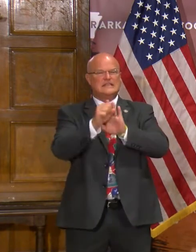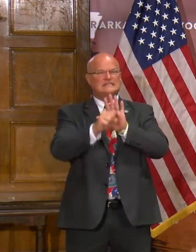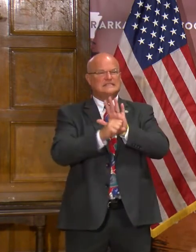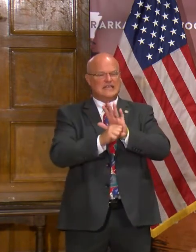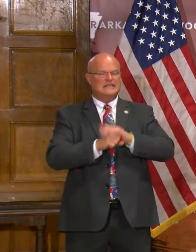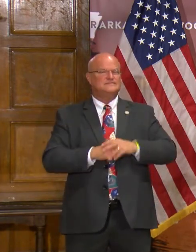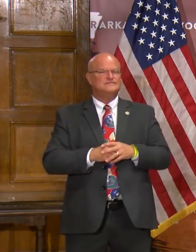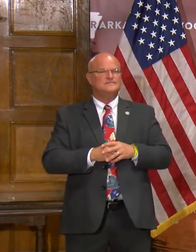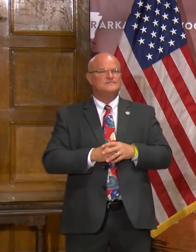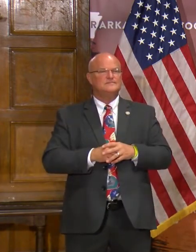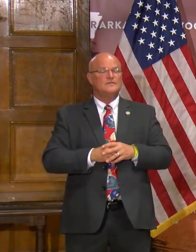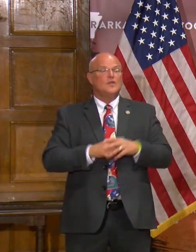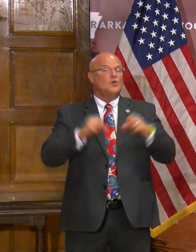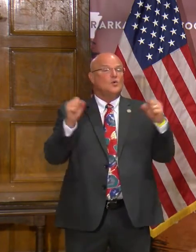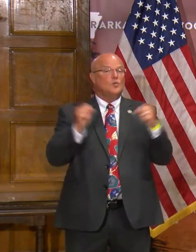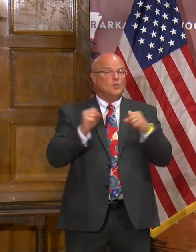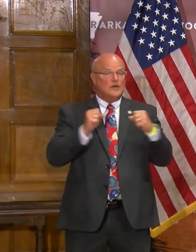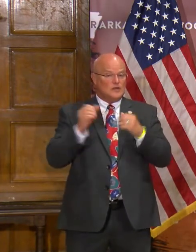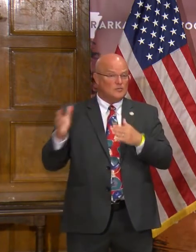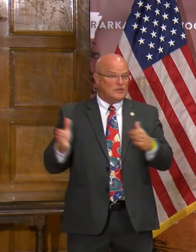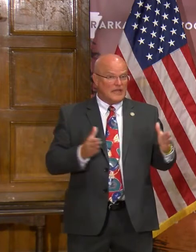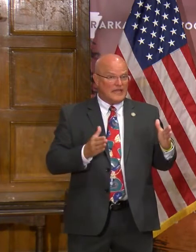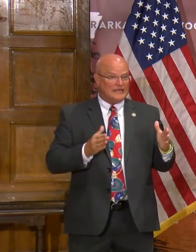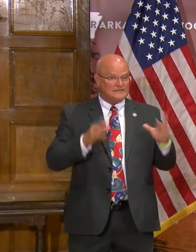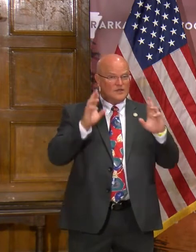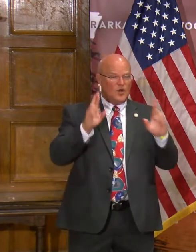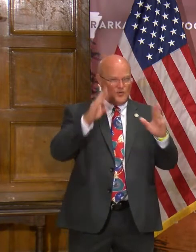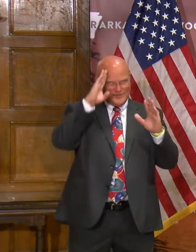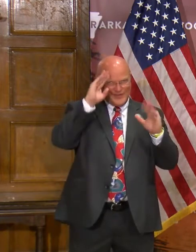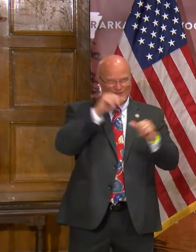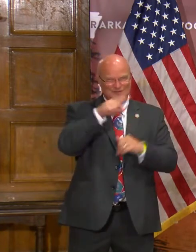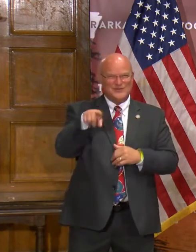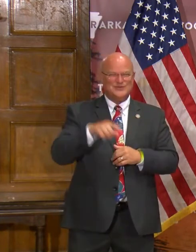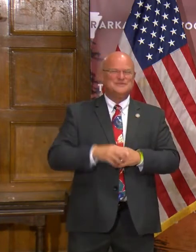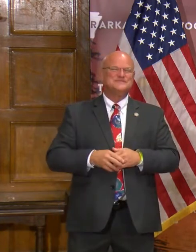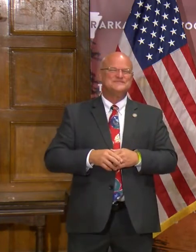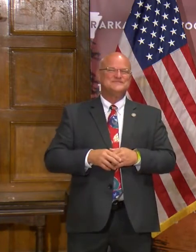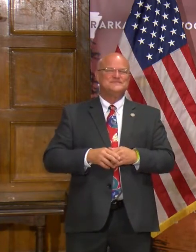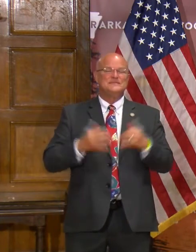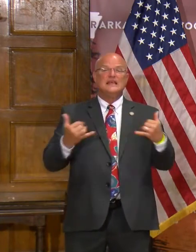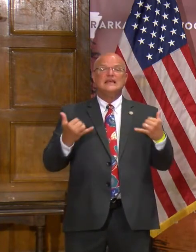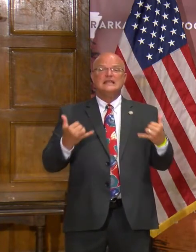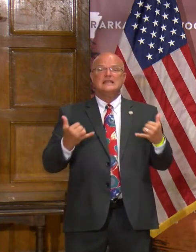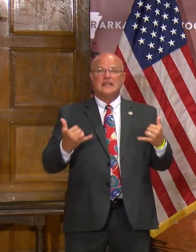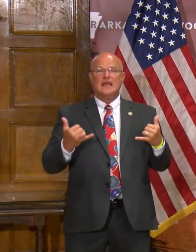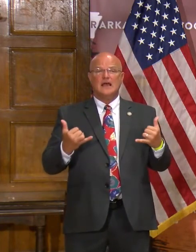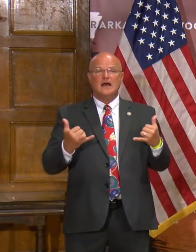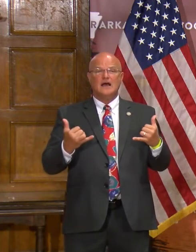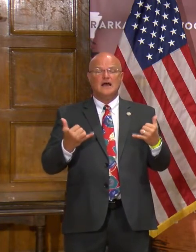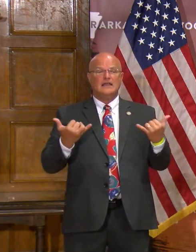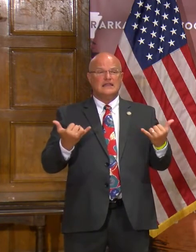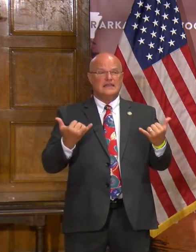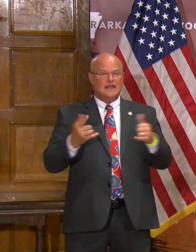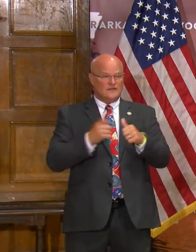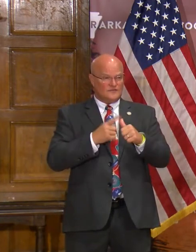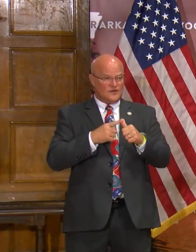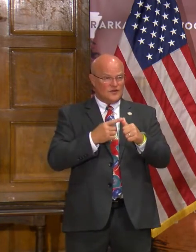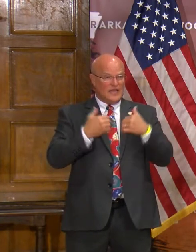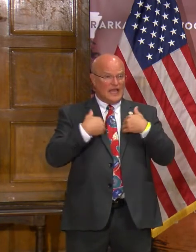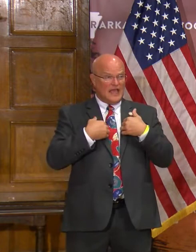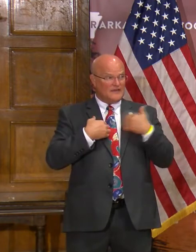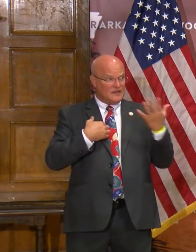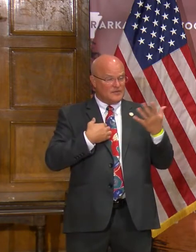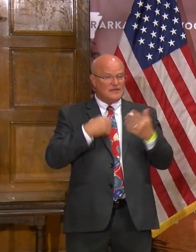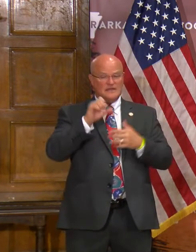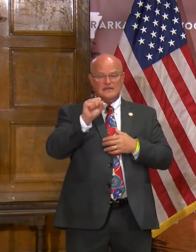everyone. Winter strategies – I hope that is helpful to you. And now, let me turn it over first since we have this